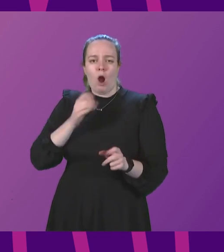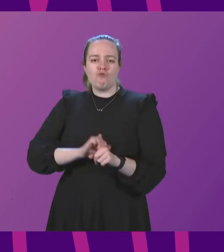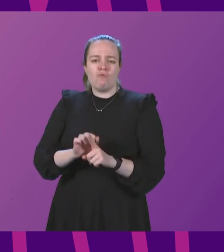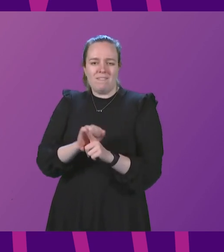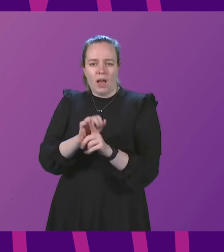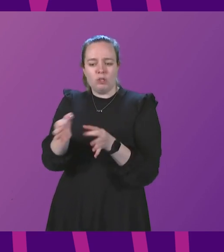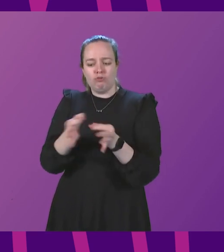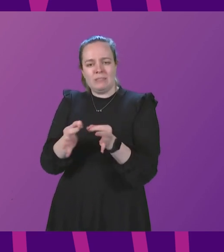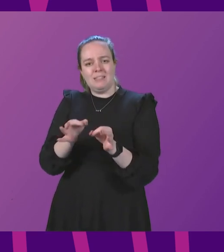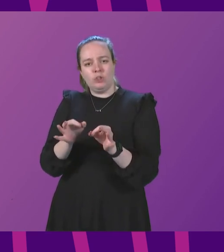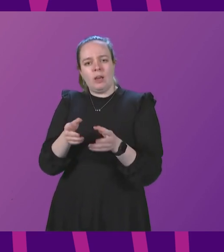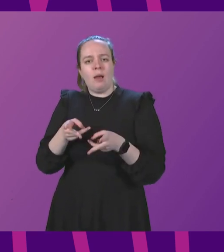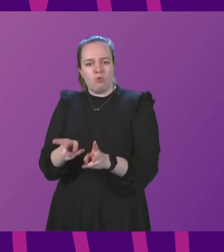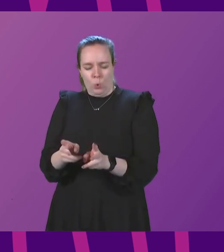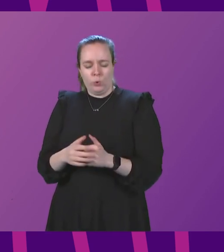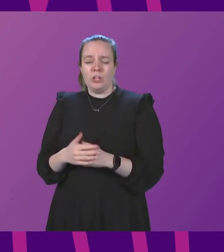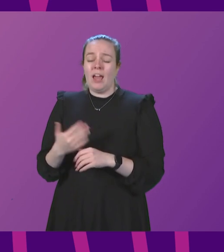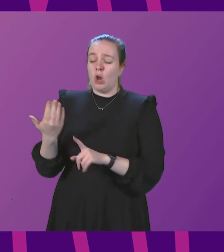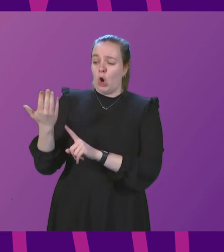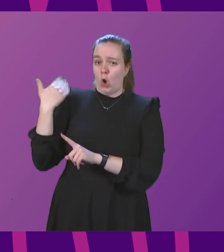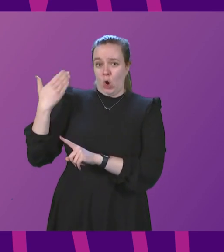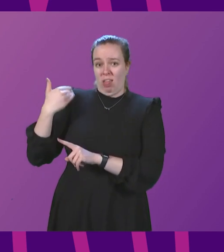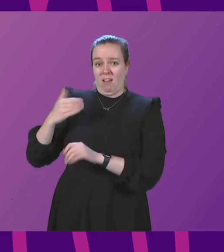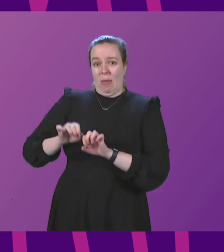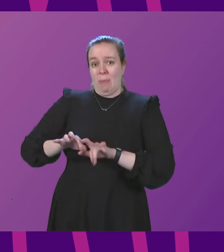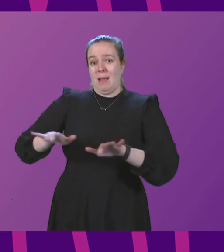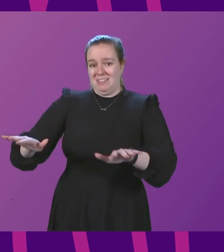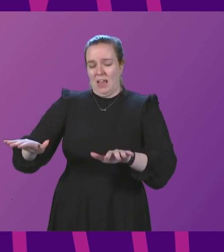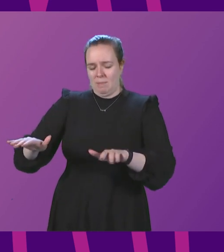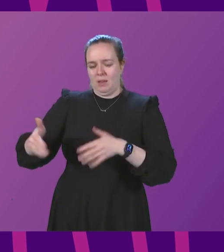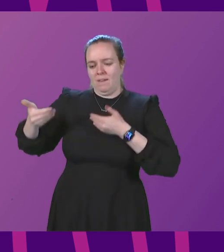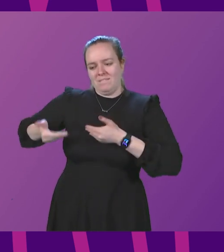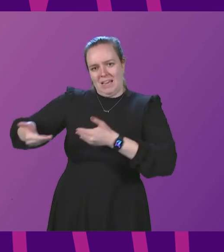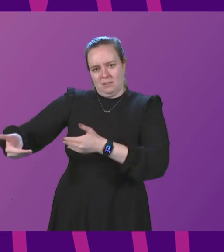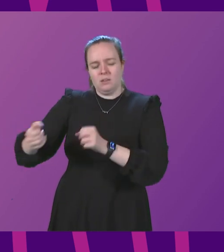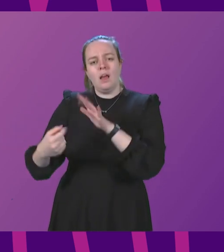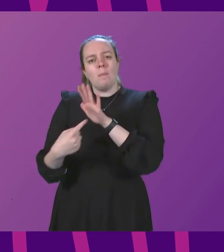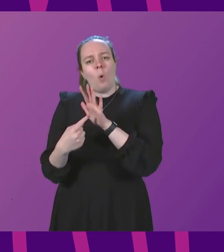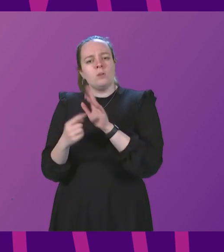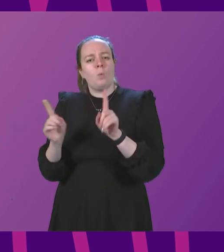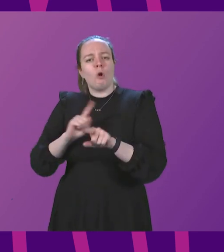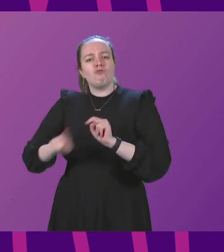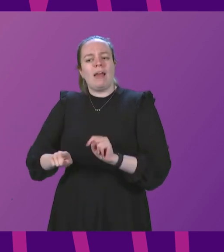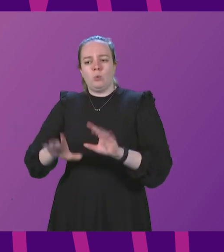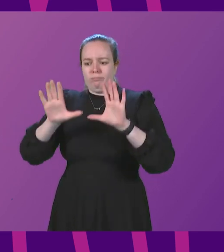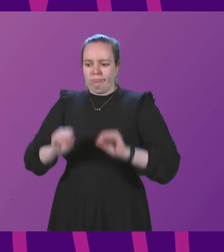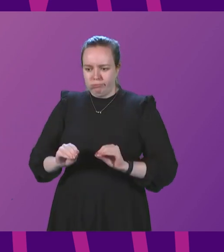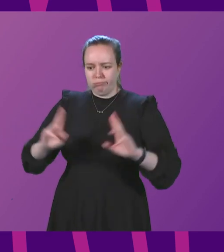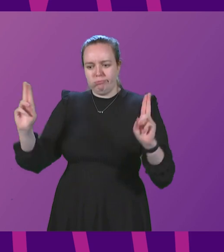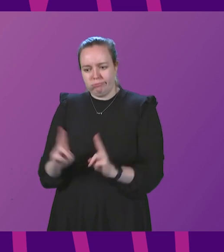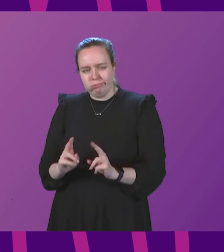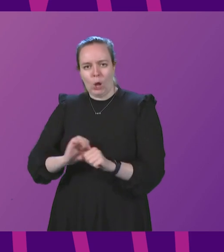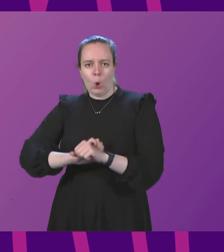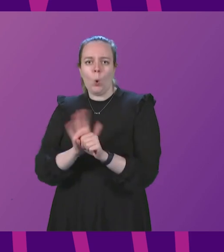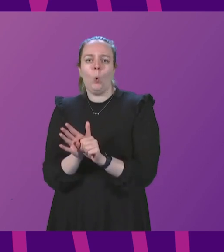strategic approach. In earlier phases of the pandemic, it was important to try to eliminate COVID or suppress